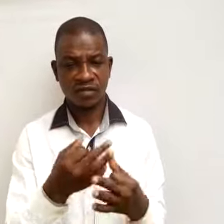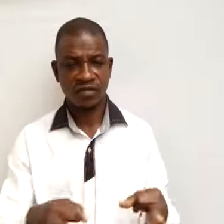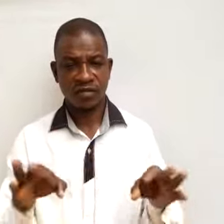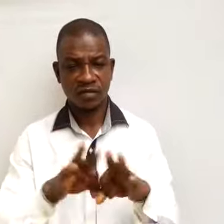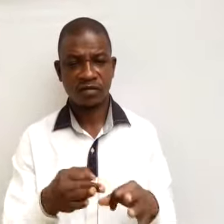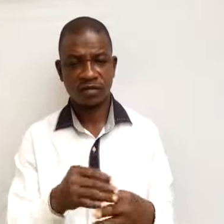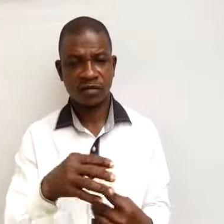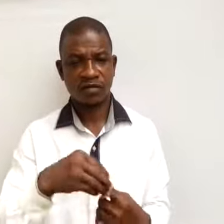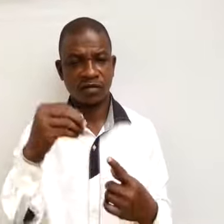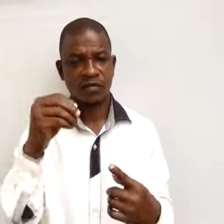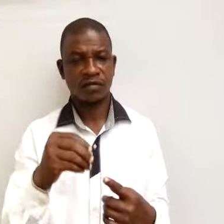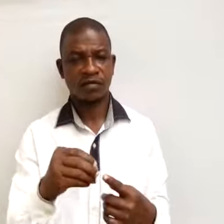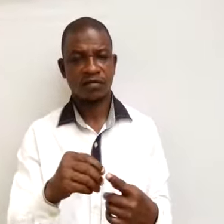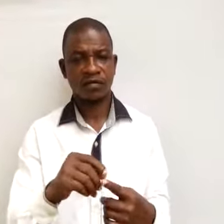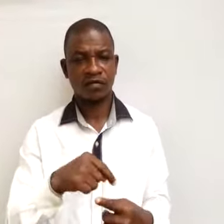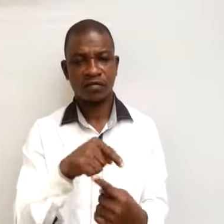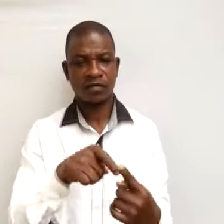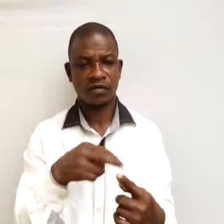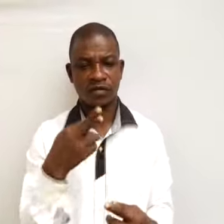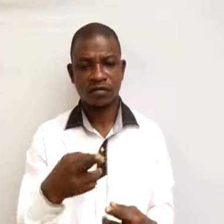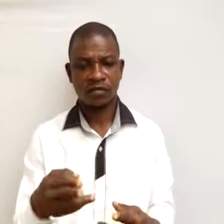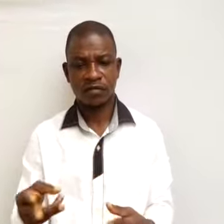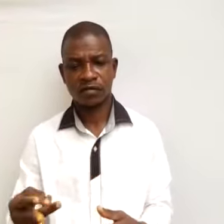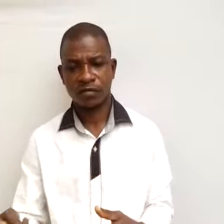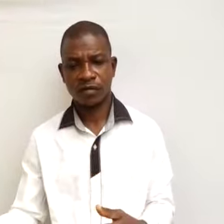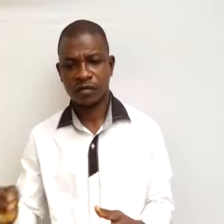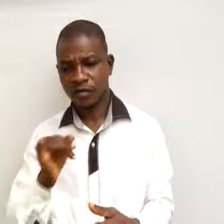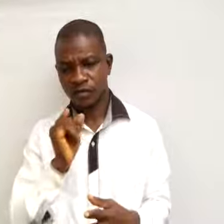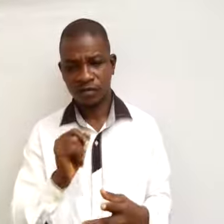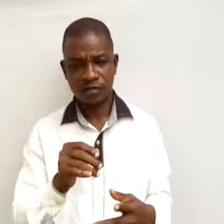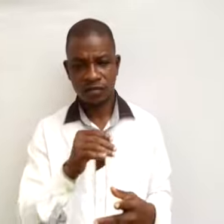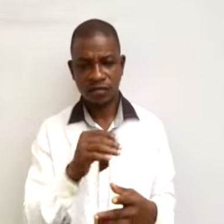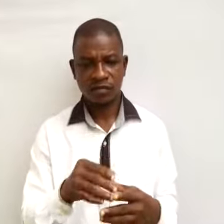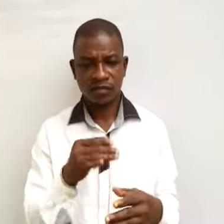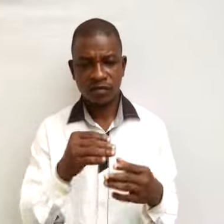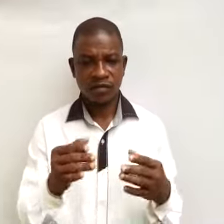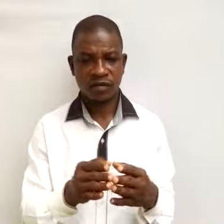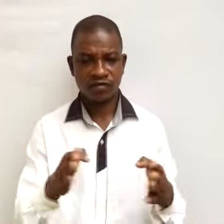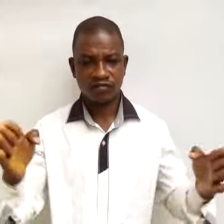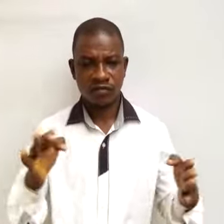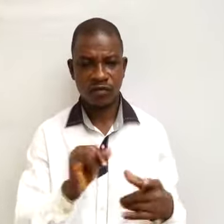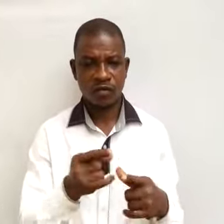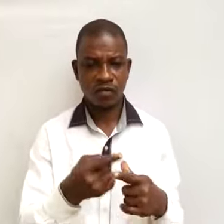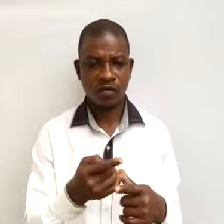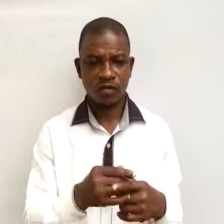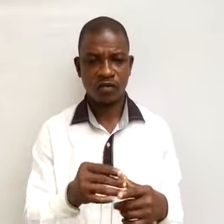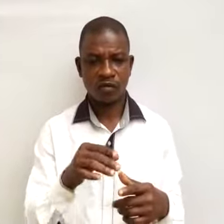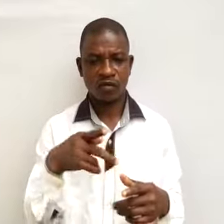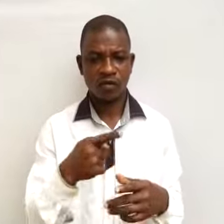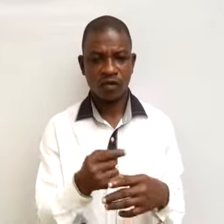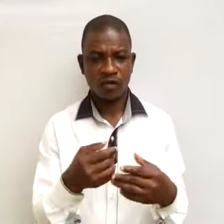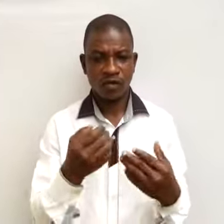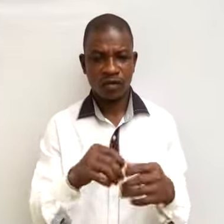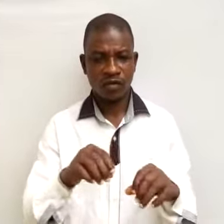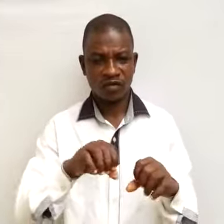especially when the raw material is bulky or perishable. For example,